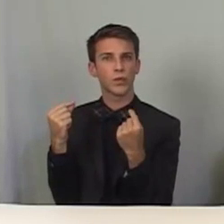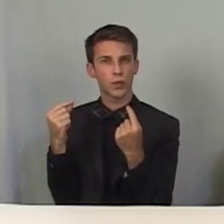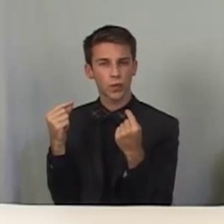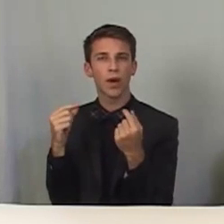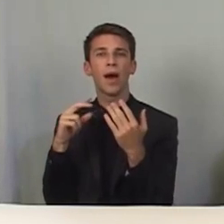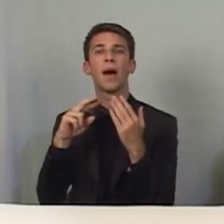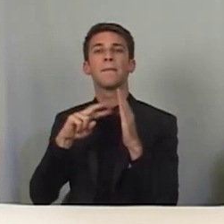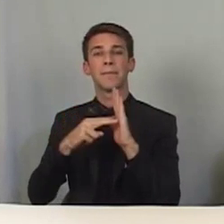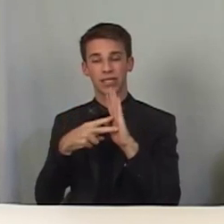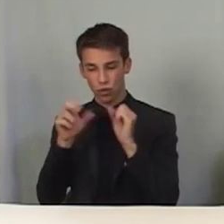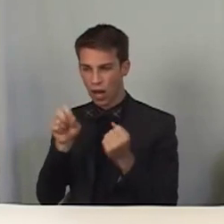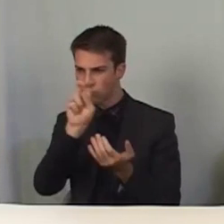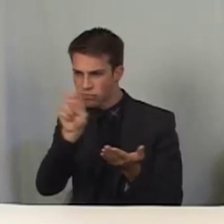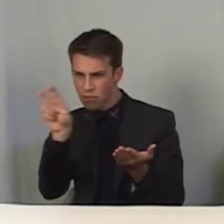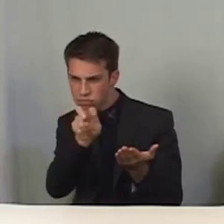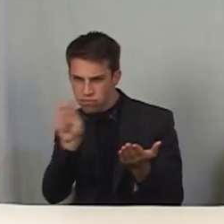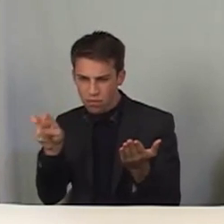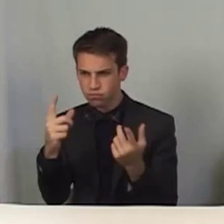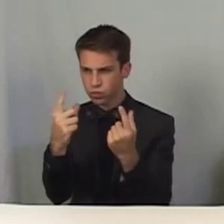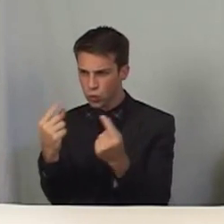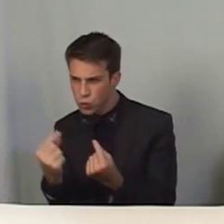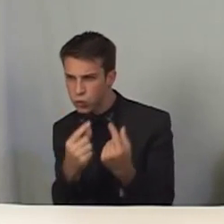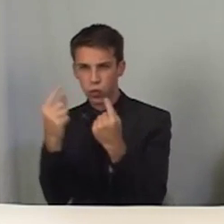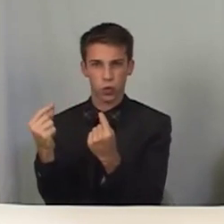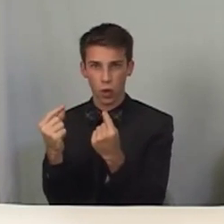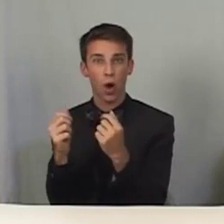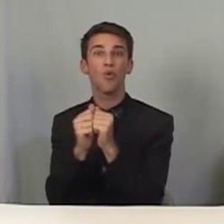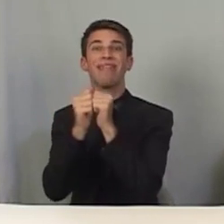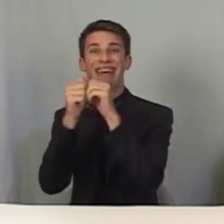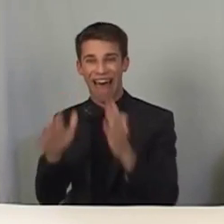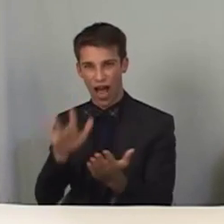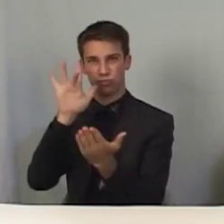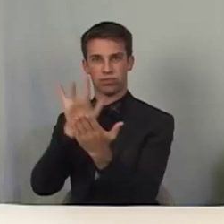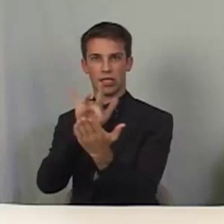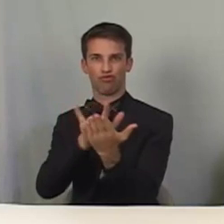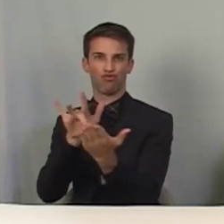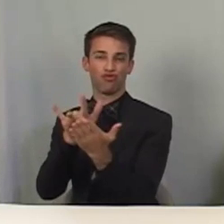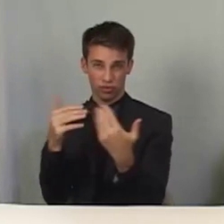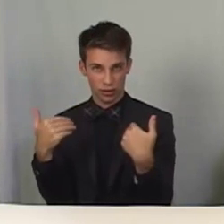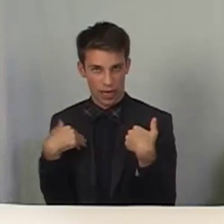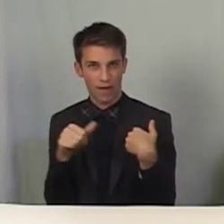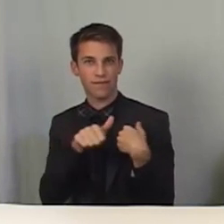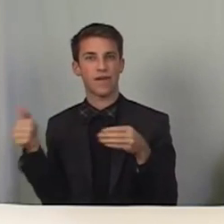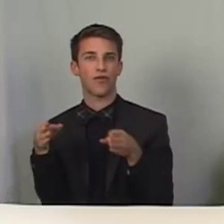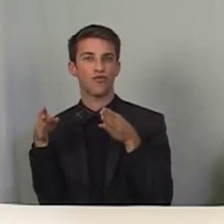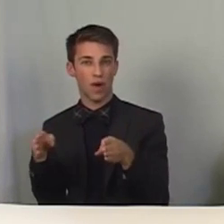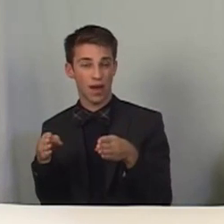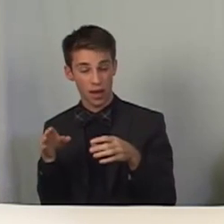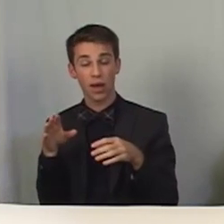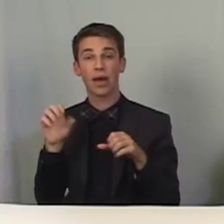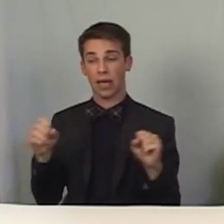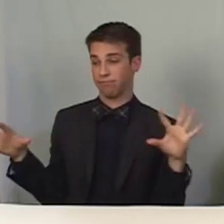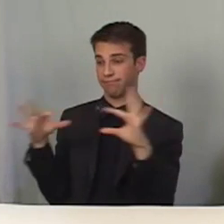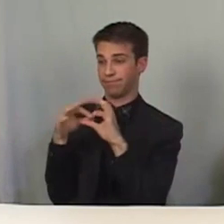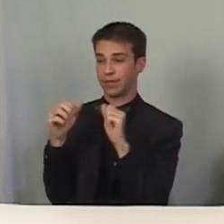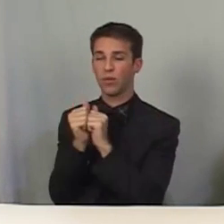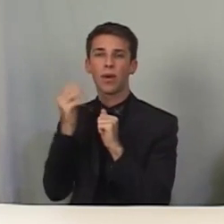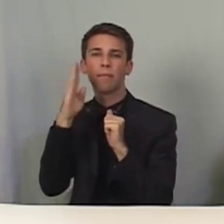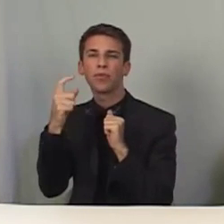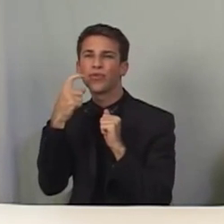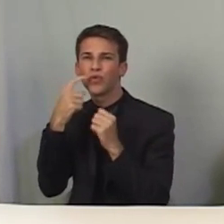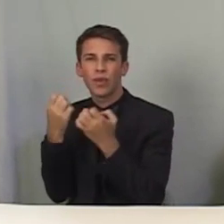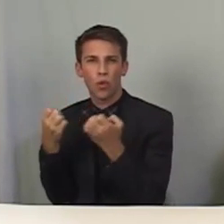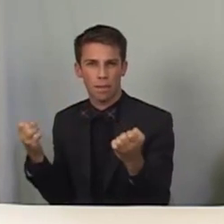on-screen items and perform specific actions using a variety of Bluetooth-enabled switch hardware.